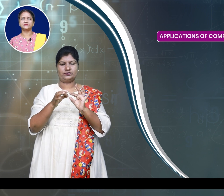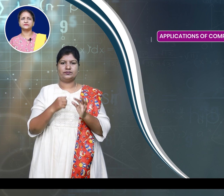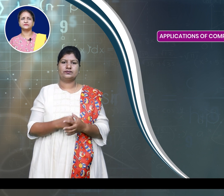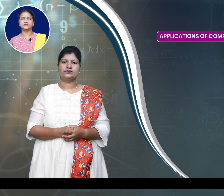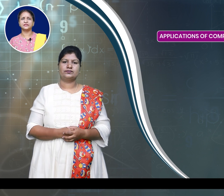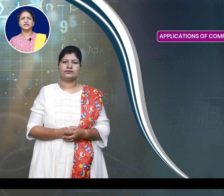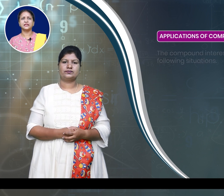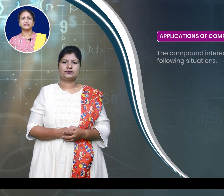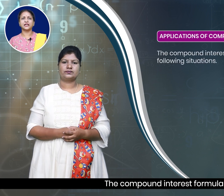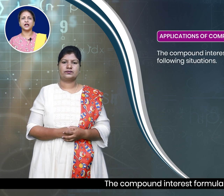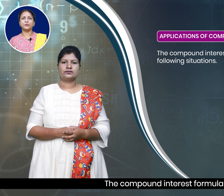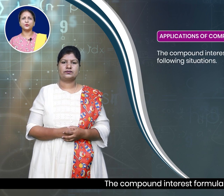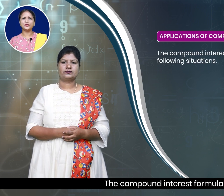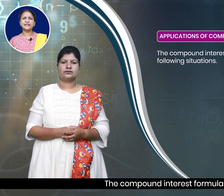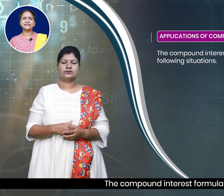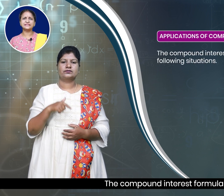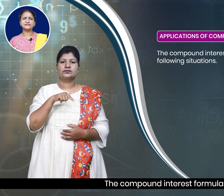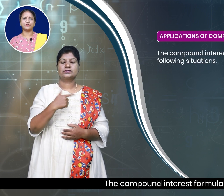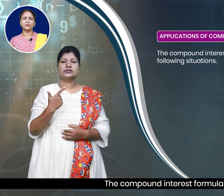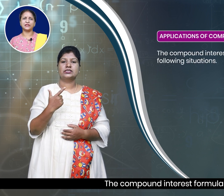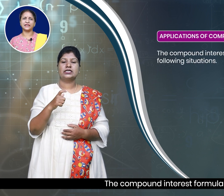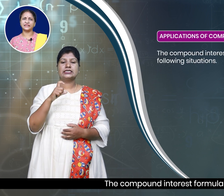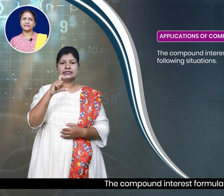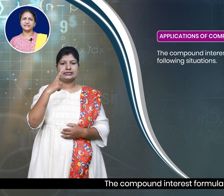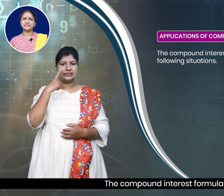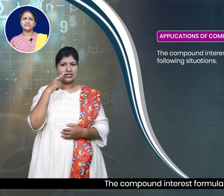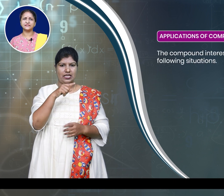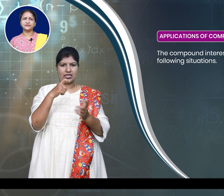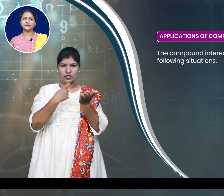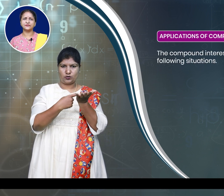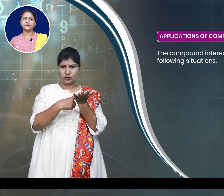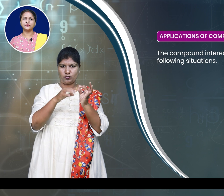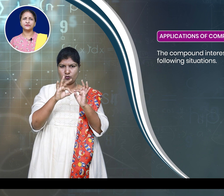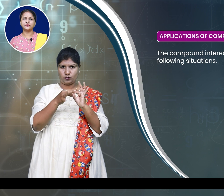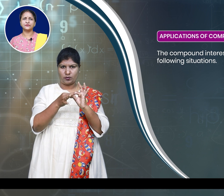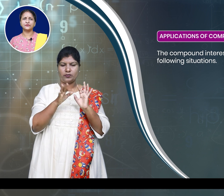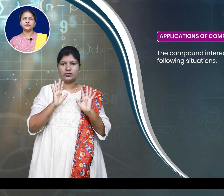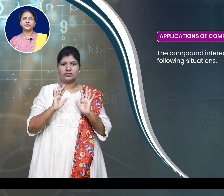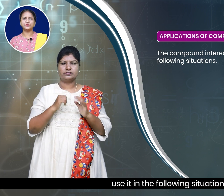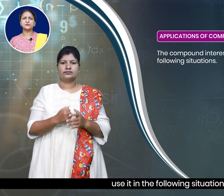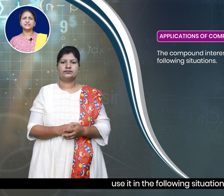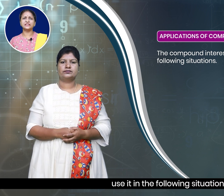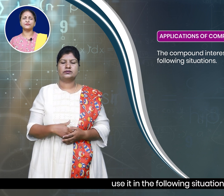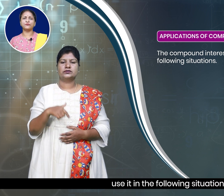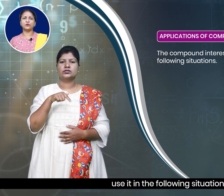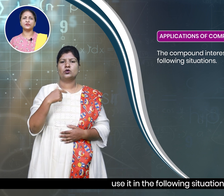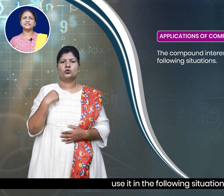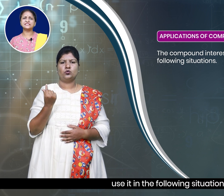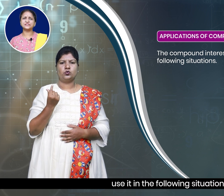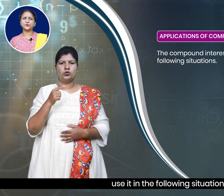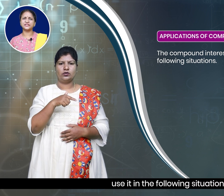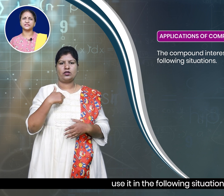The compound interest formula is used in the following situation.